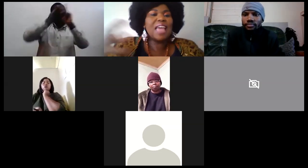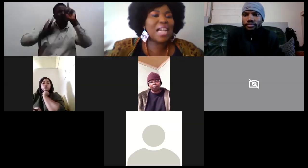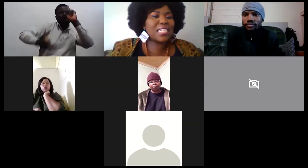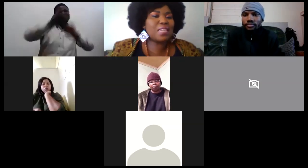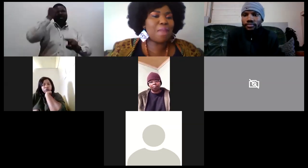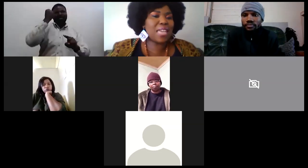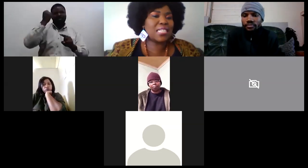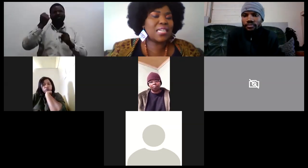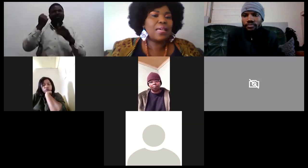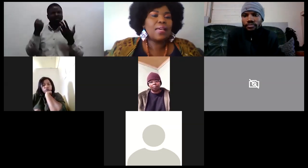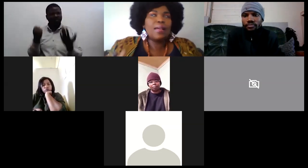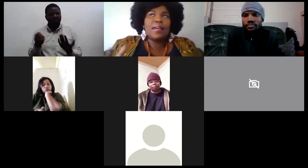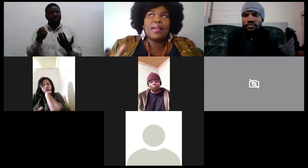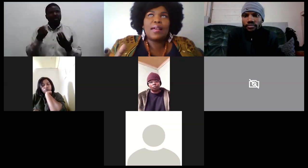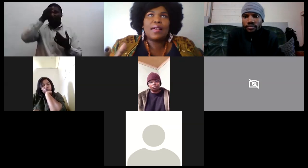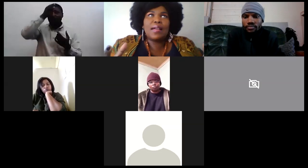the ultimate